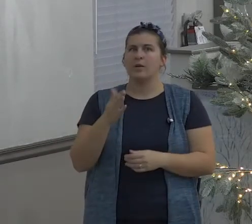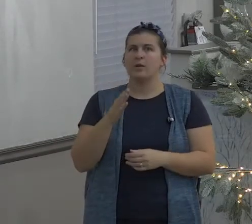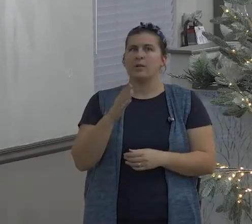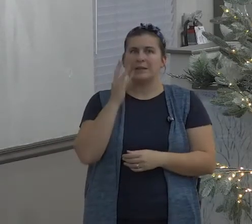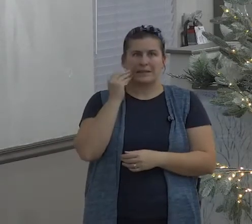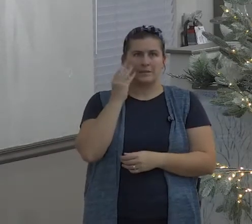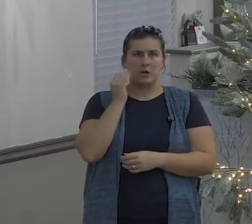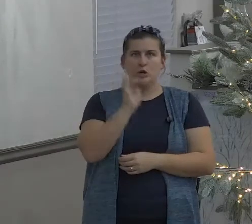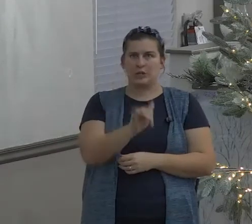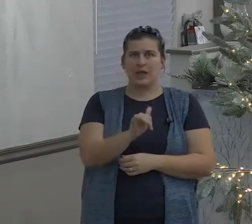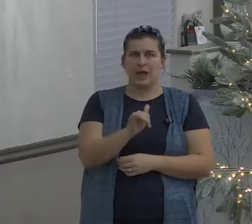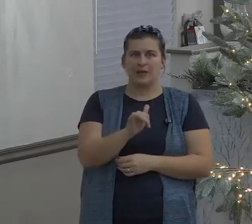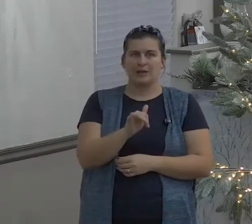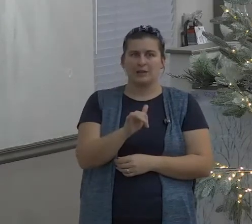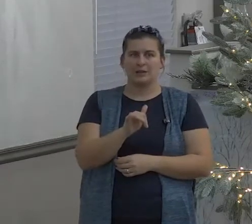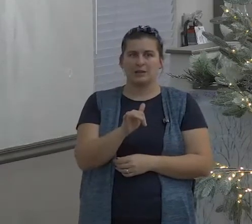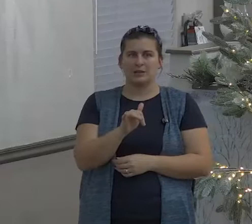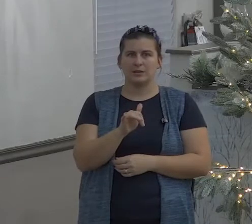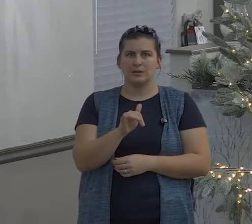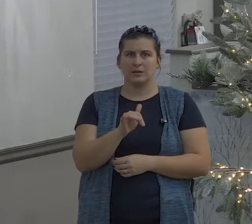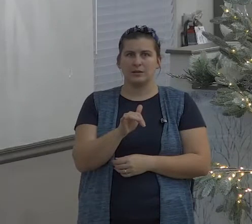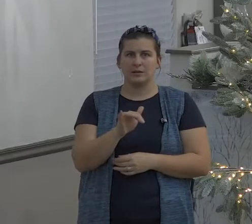of the rapture this is exactly where we're going